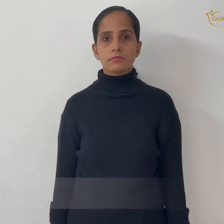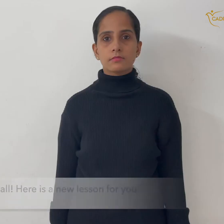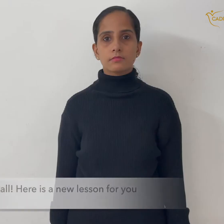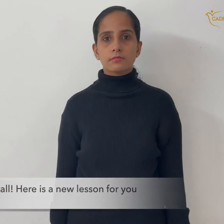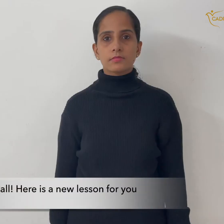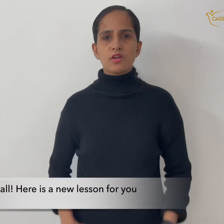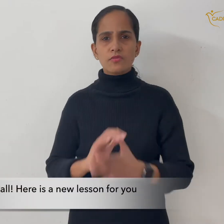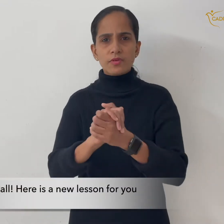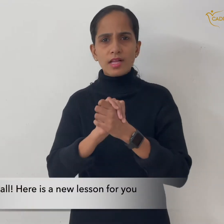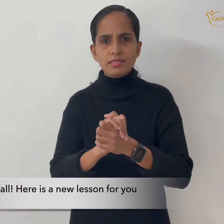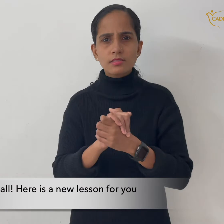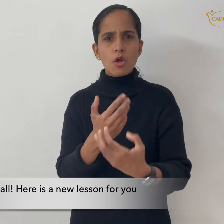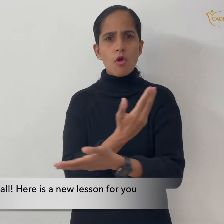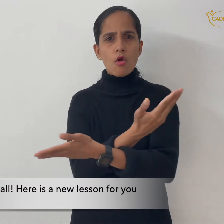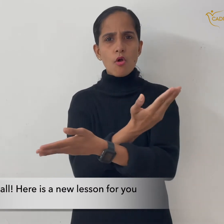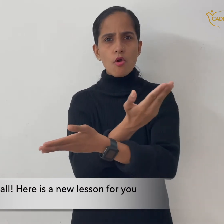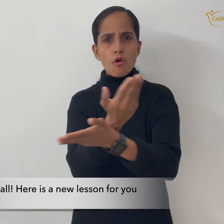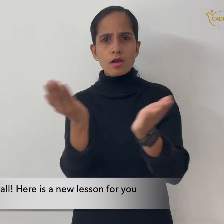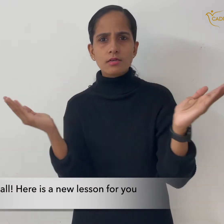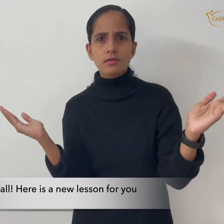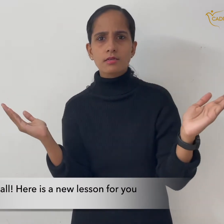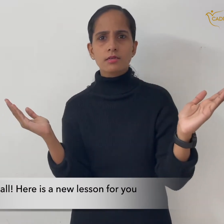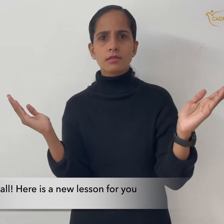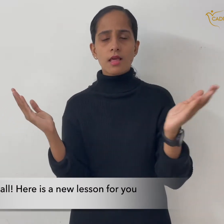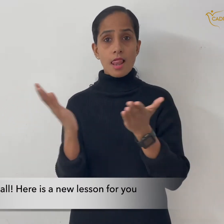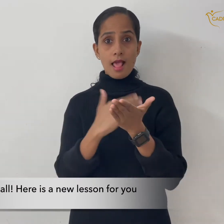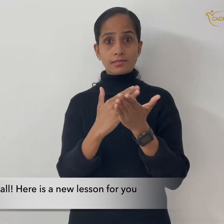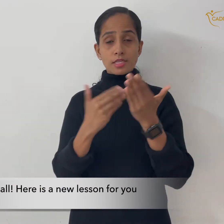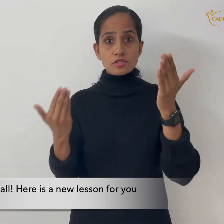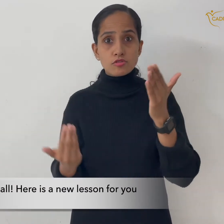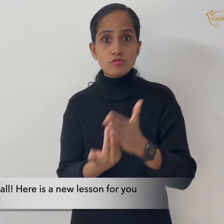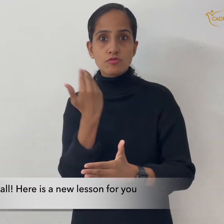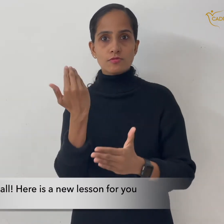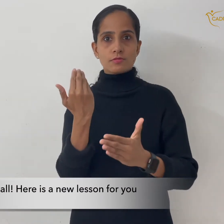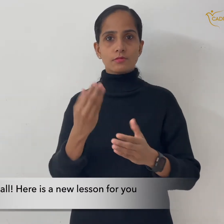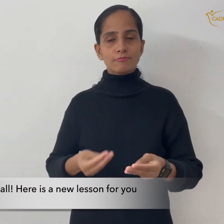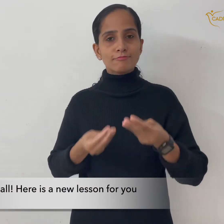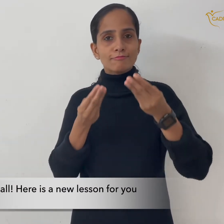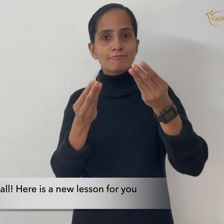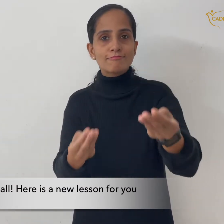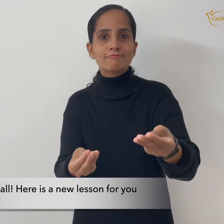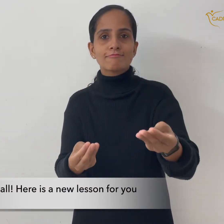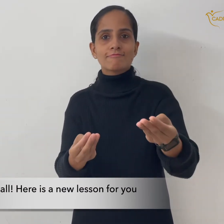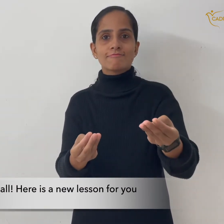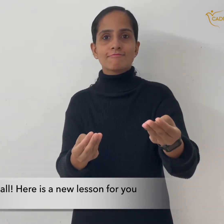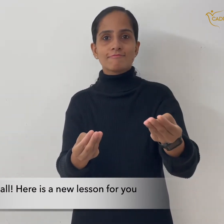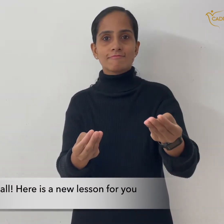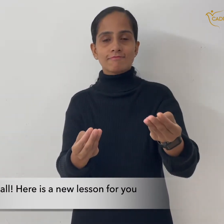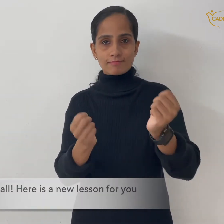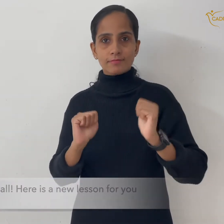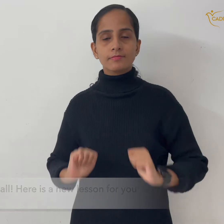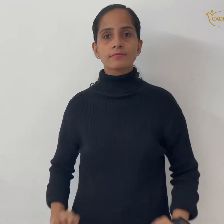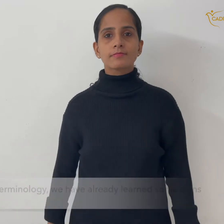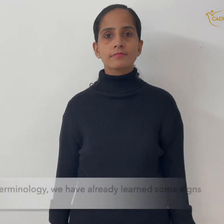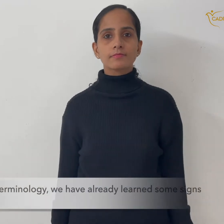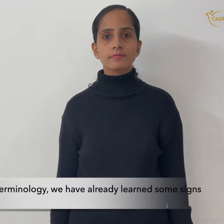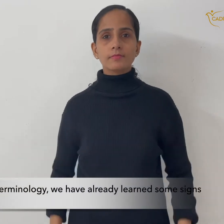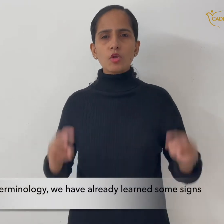friends all here is a new lesson for you it is on medical